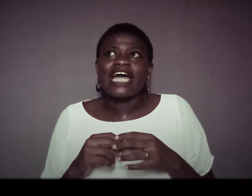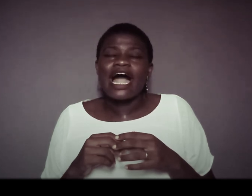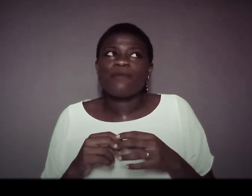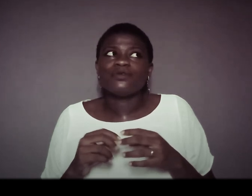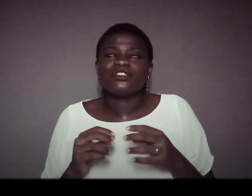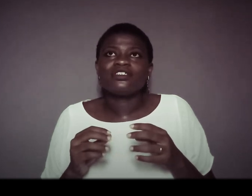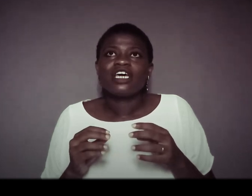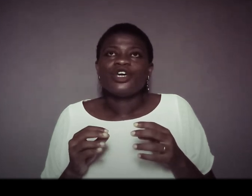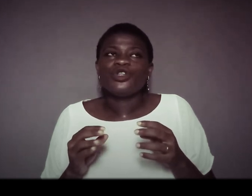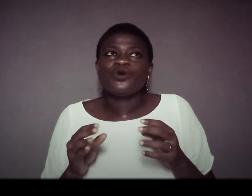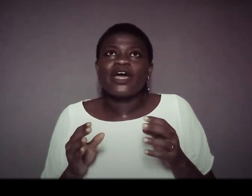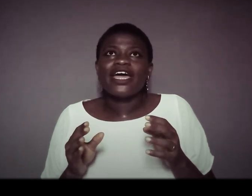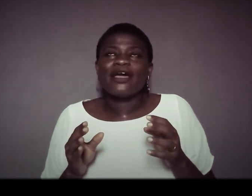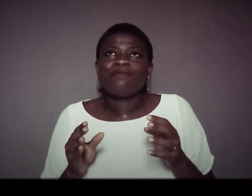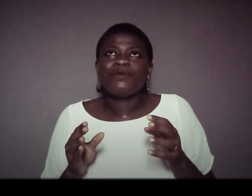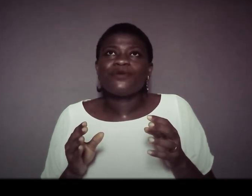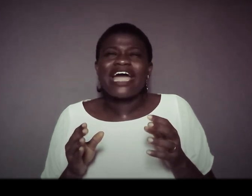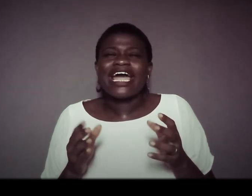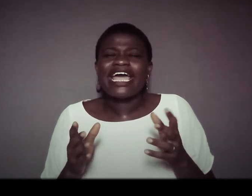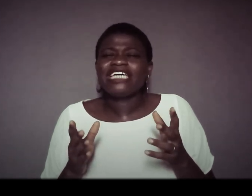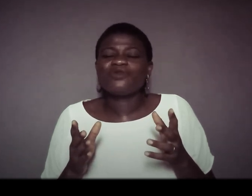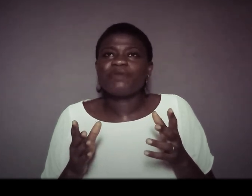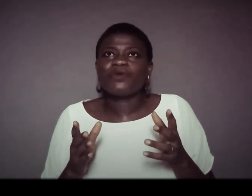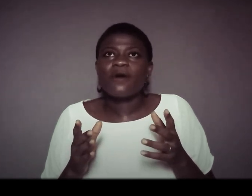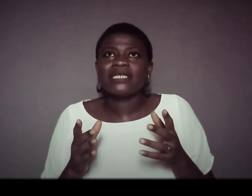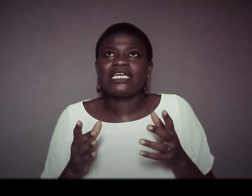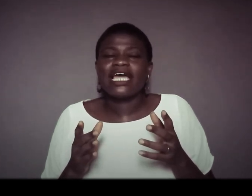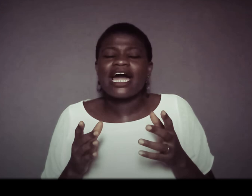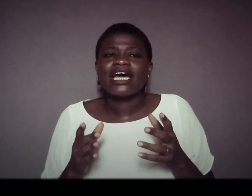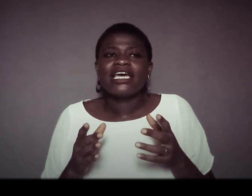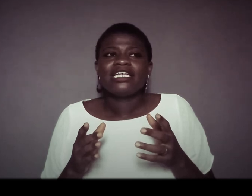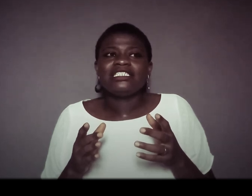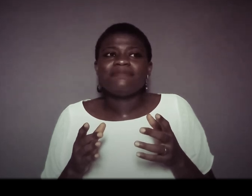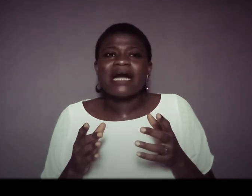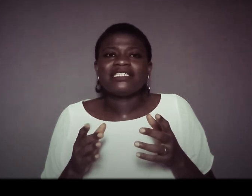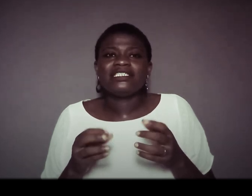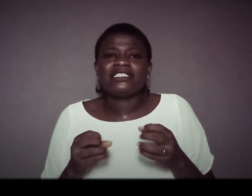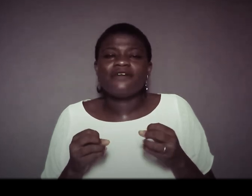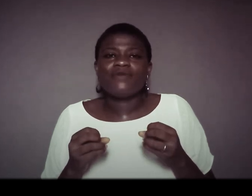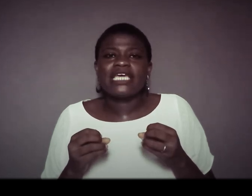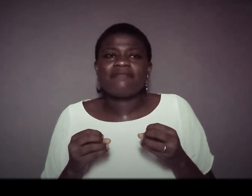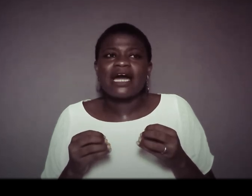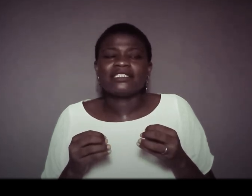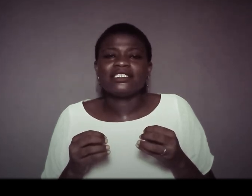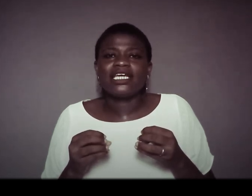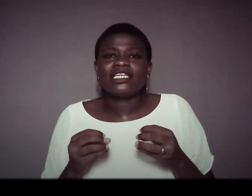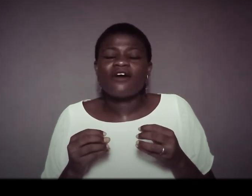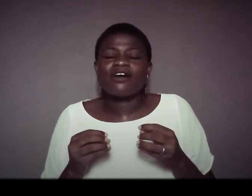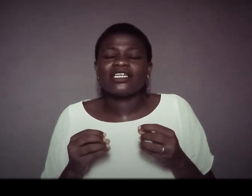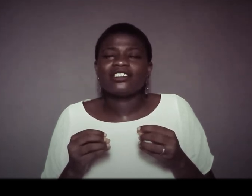that happens you know uh people i i hate to when people come and say yeah the man is a wicked man give me god give